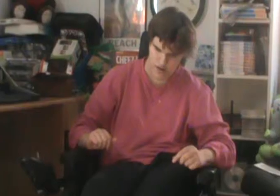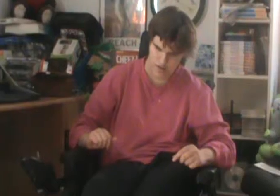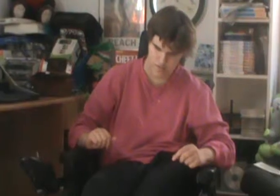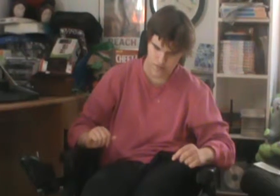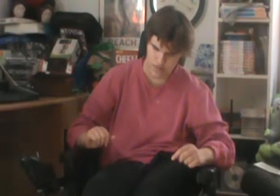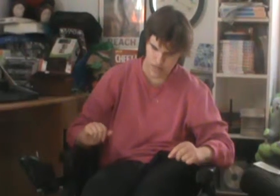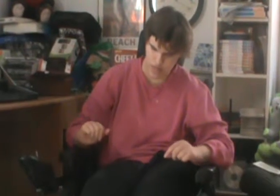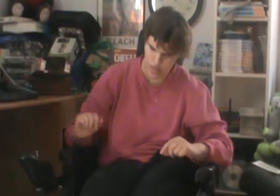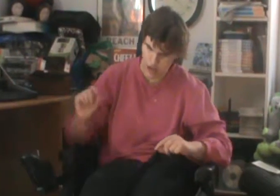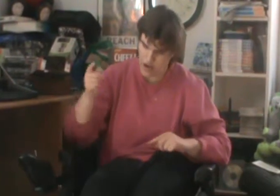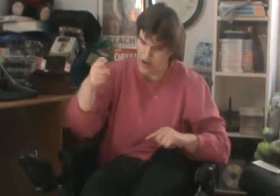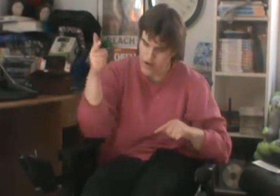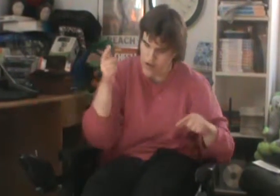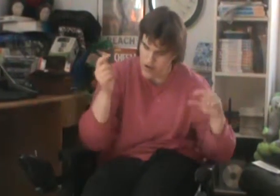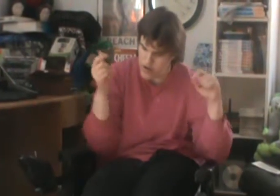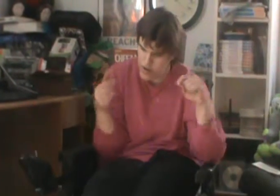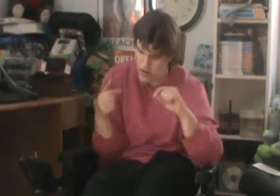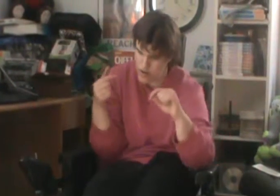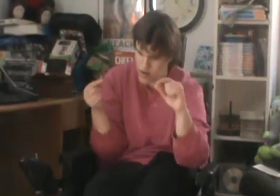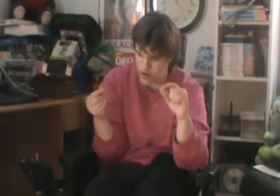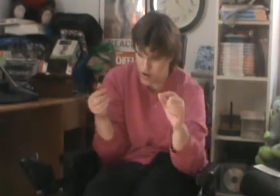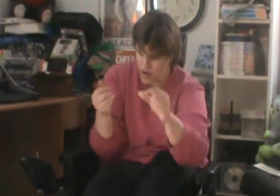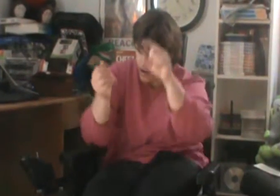You look good in my shirt